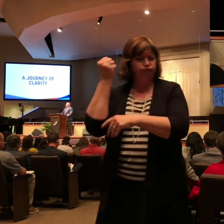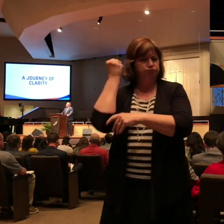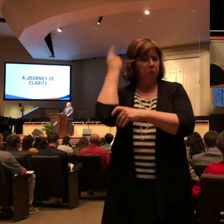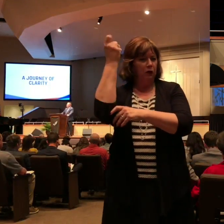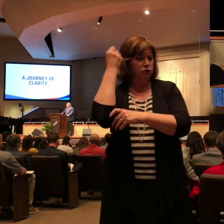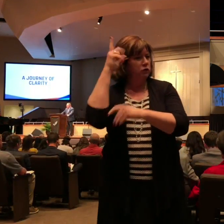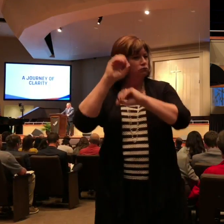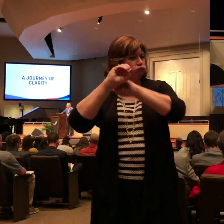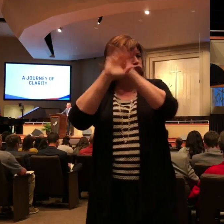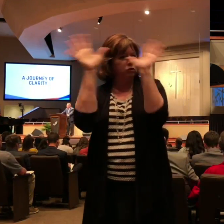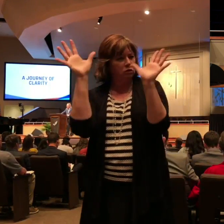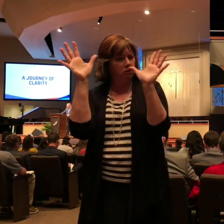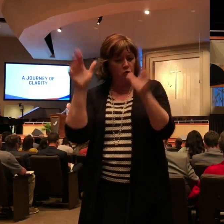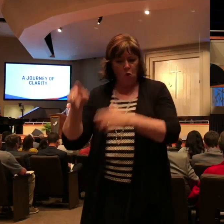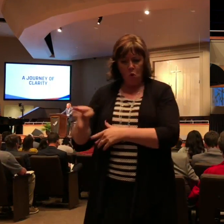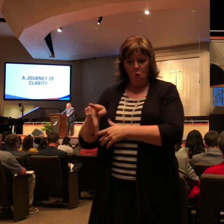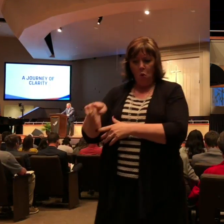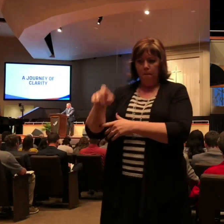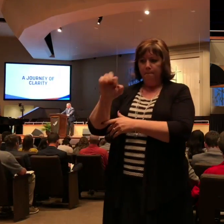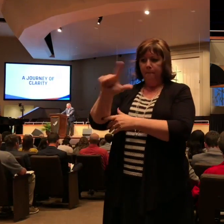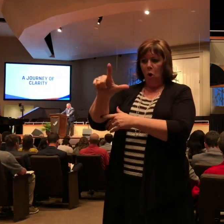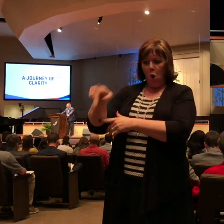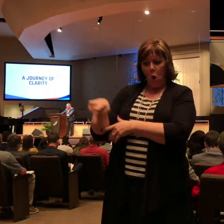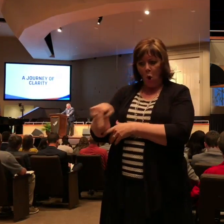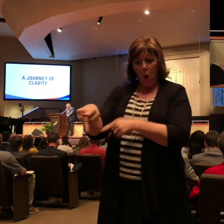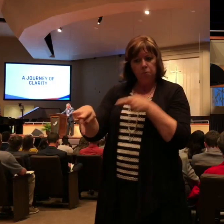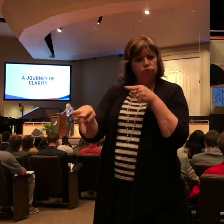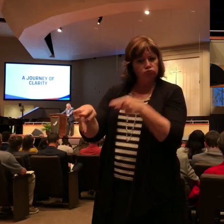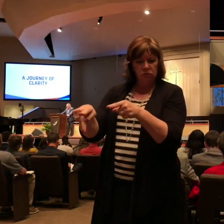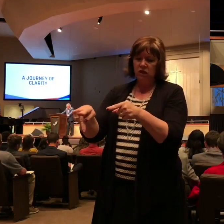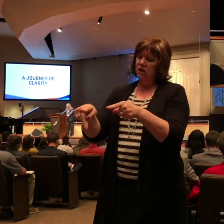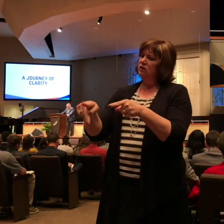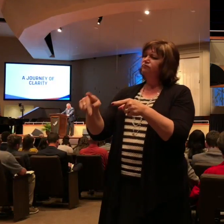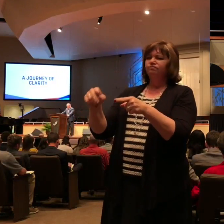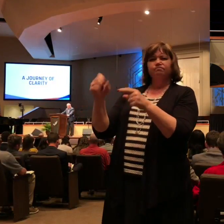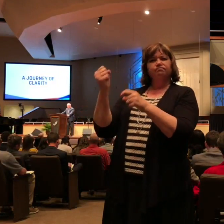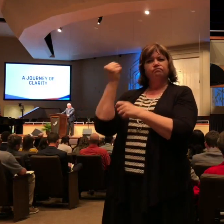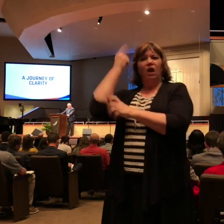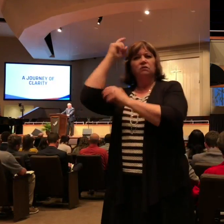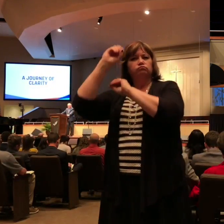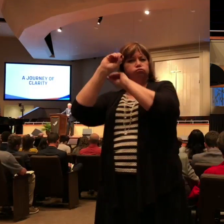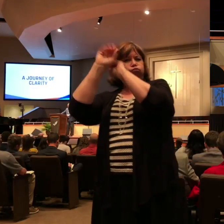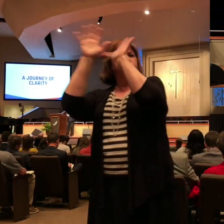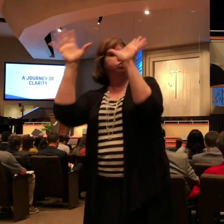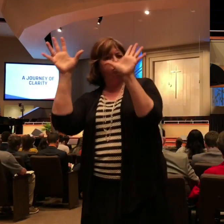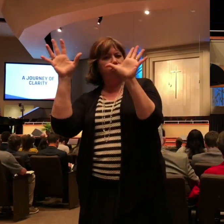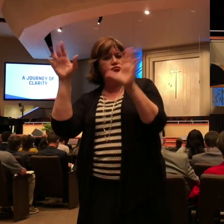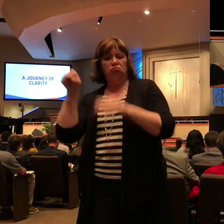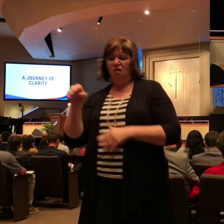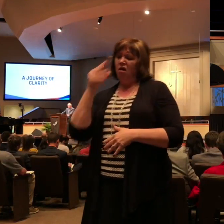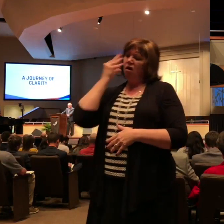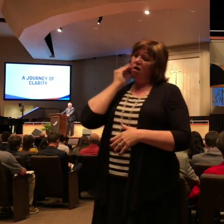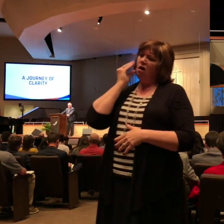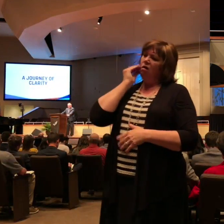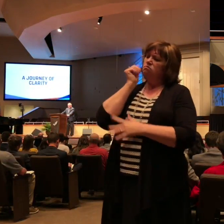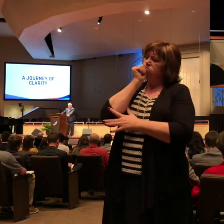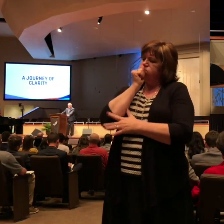such clarity amidst all that he was facing? Boy, sometimes in life, it's tough to have